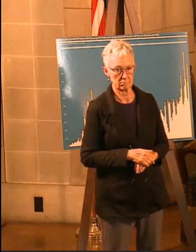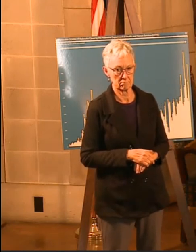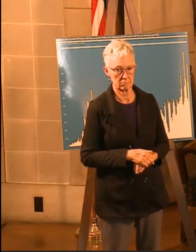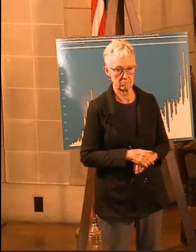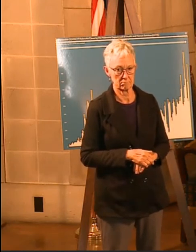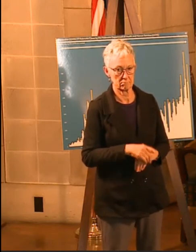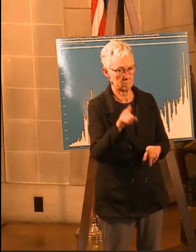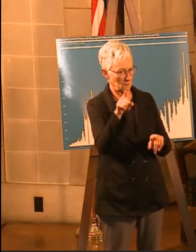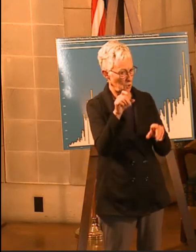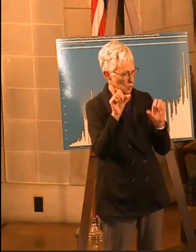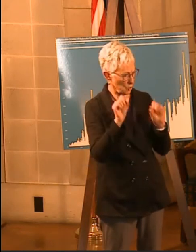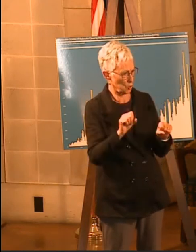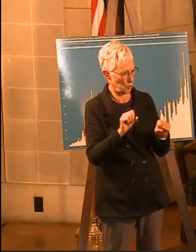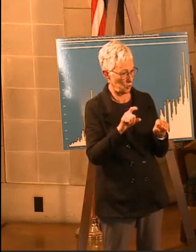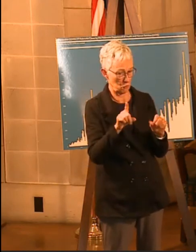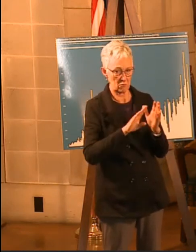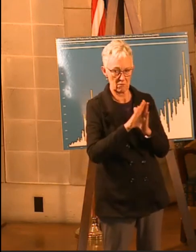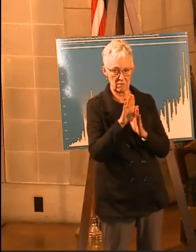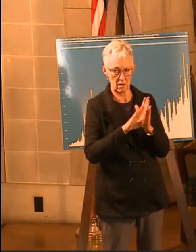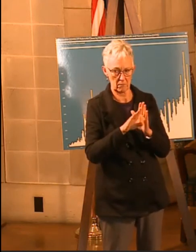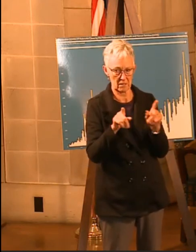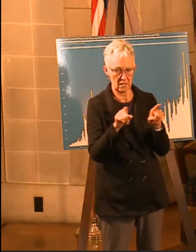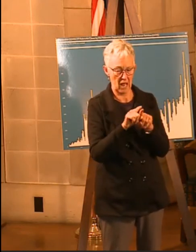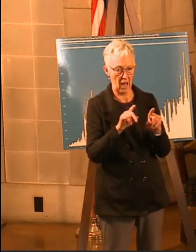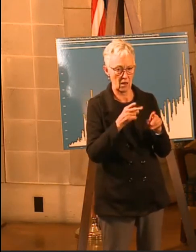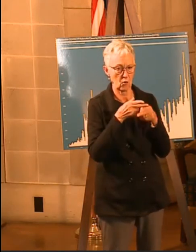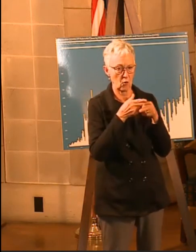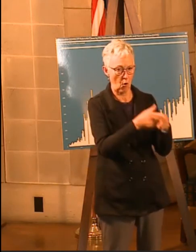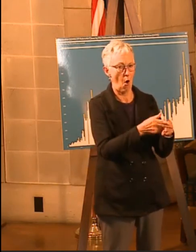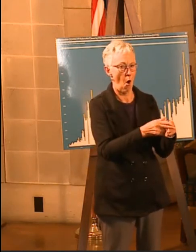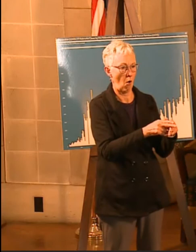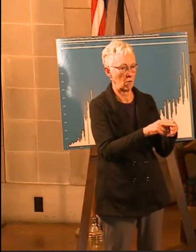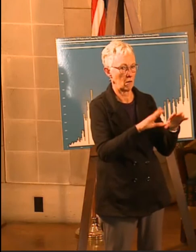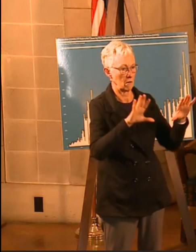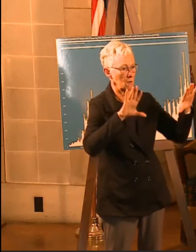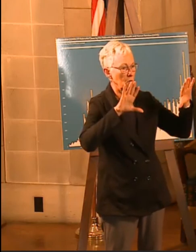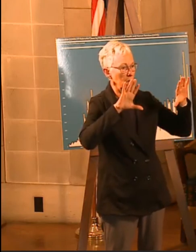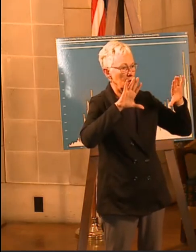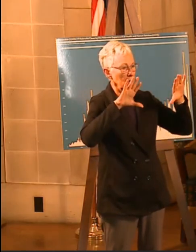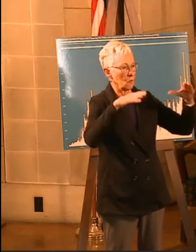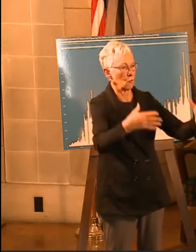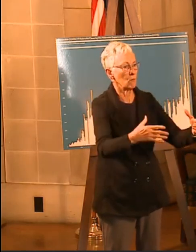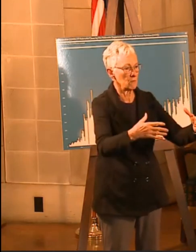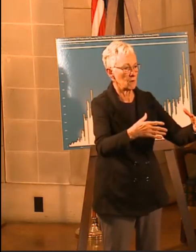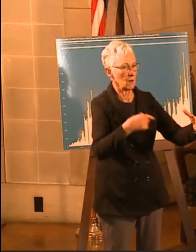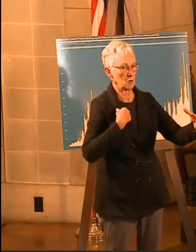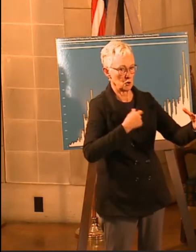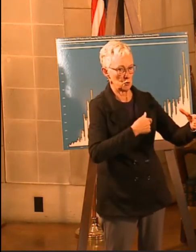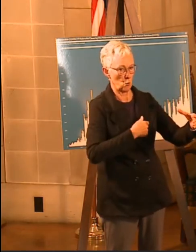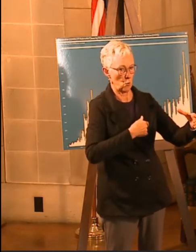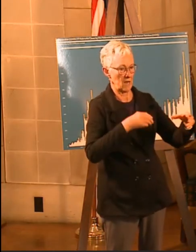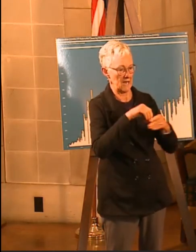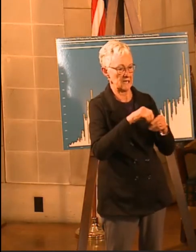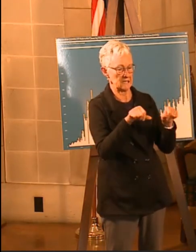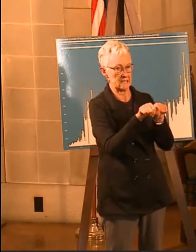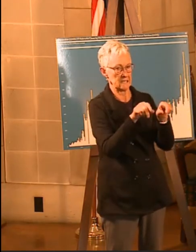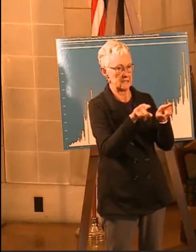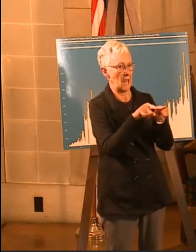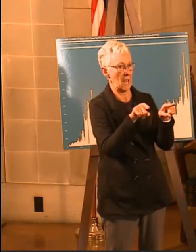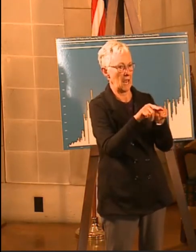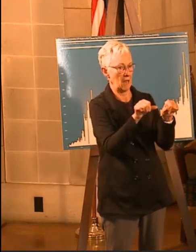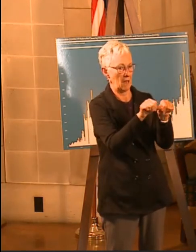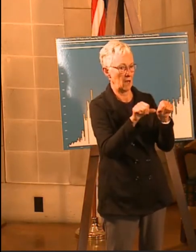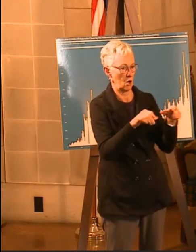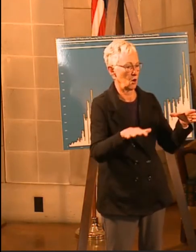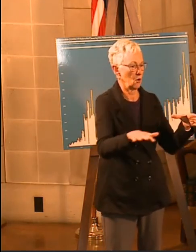consortiums? You know what I mean? So that you're in a system? I mean, you know, is there any, I guess, wiggle room